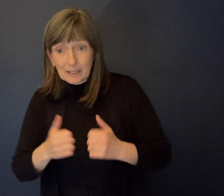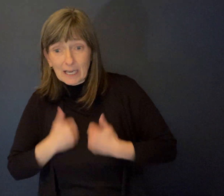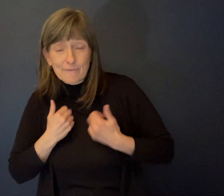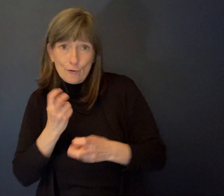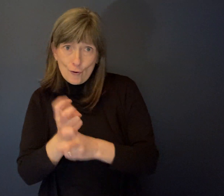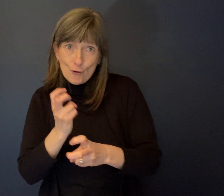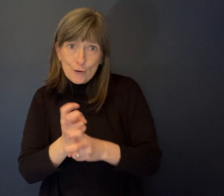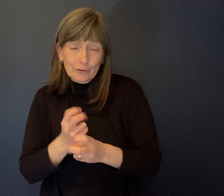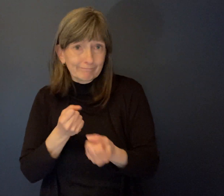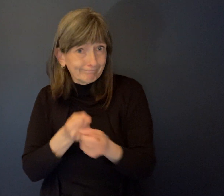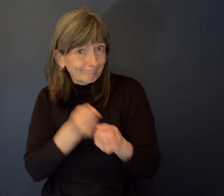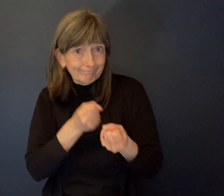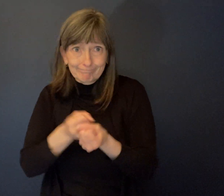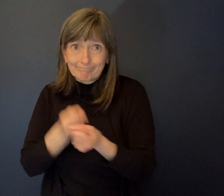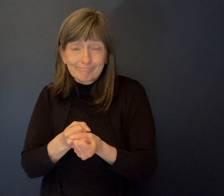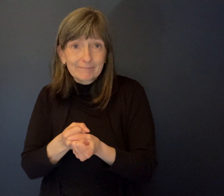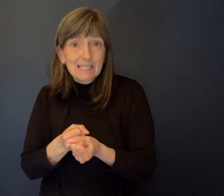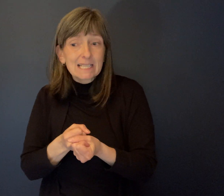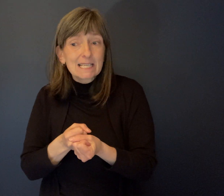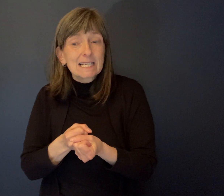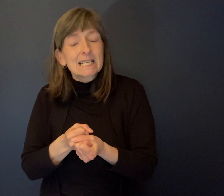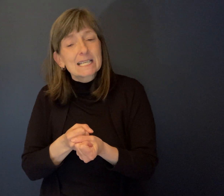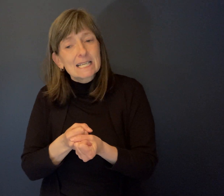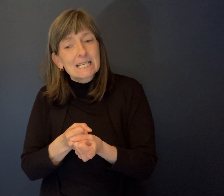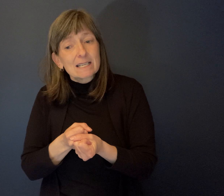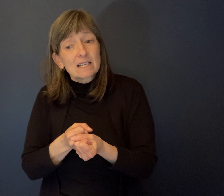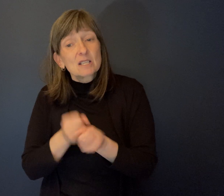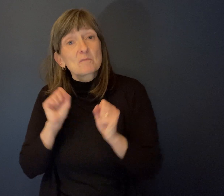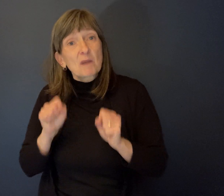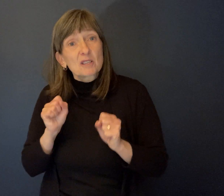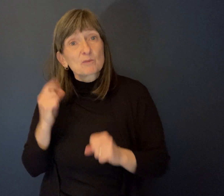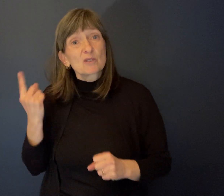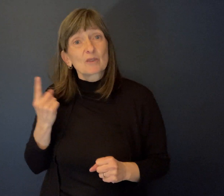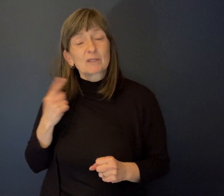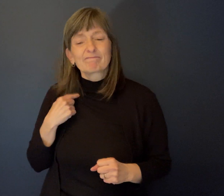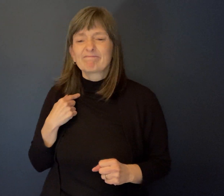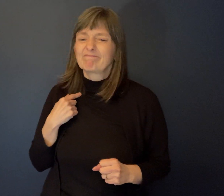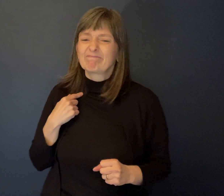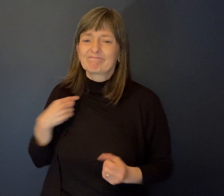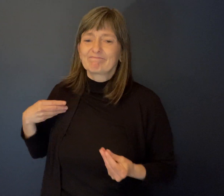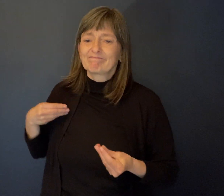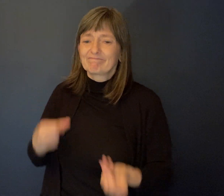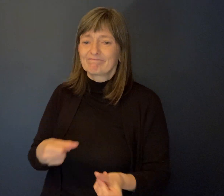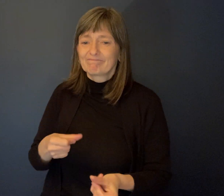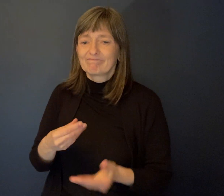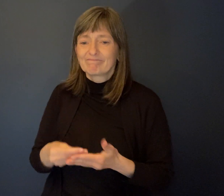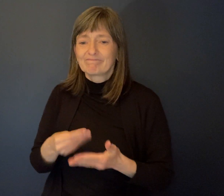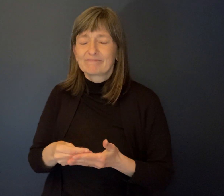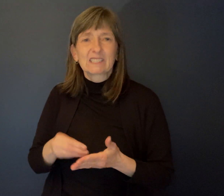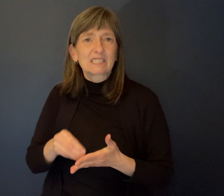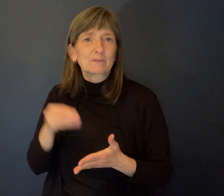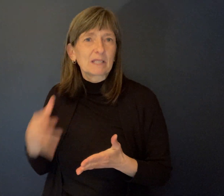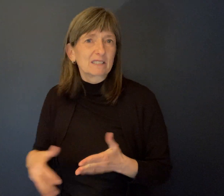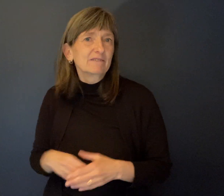somebody may decide, well, that's just way too much money. And we can't make that decision. Now let's,